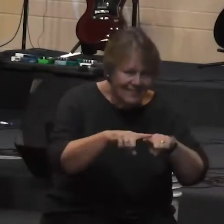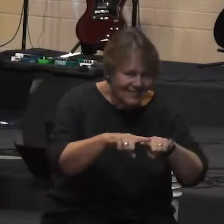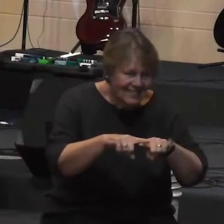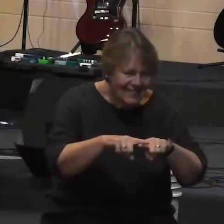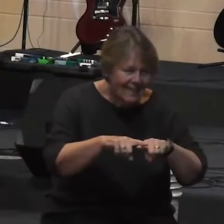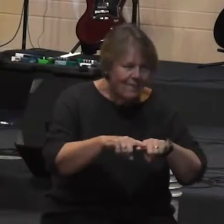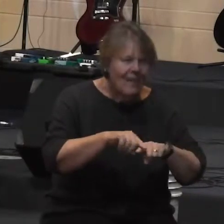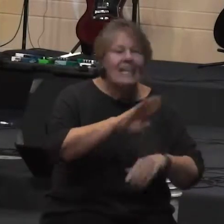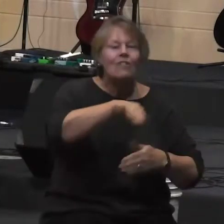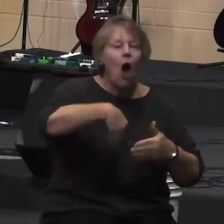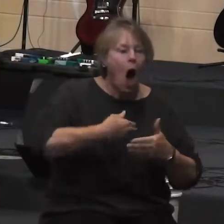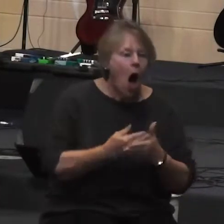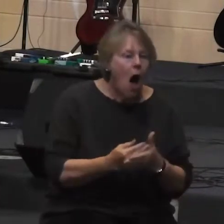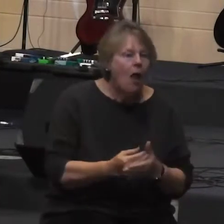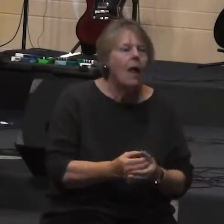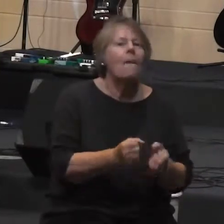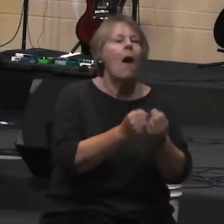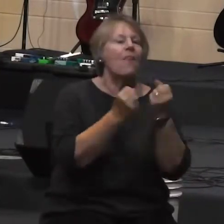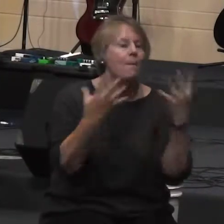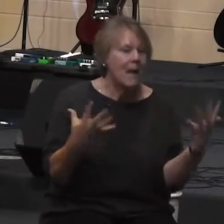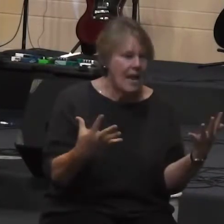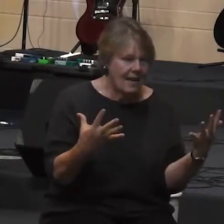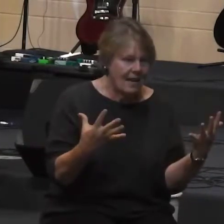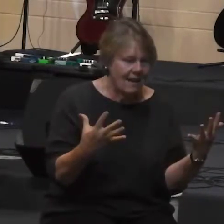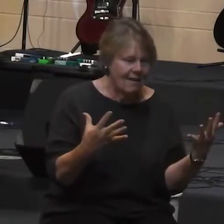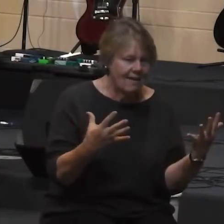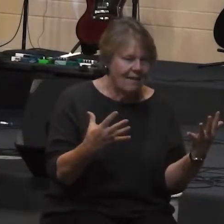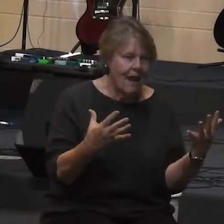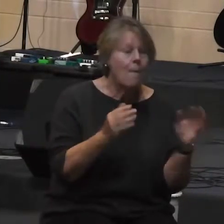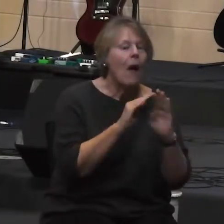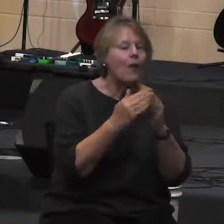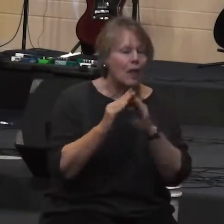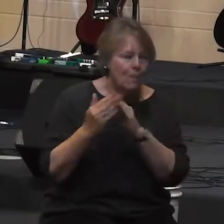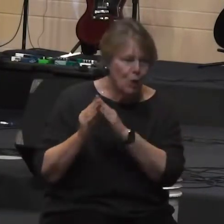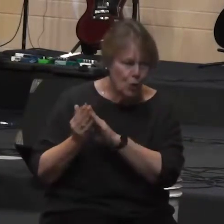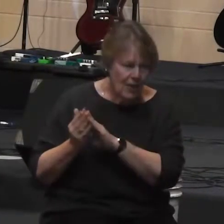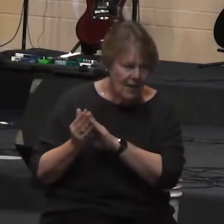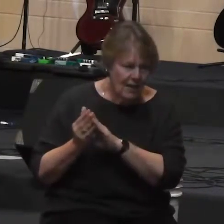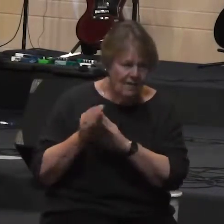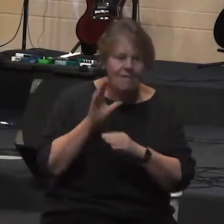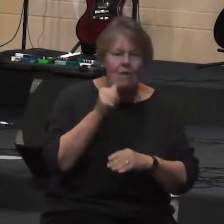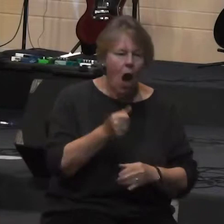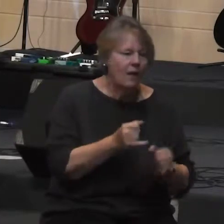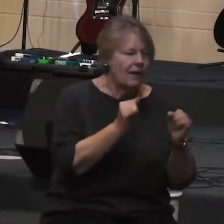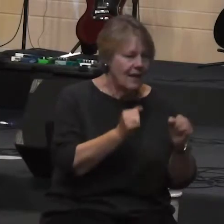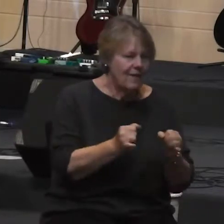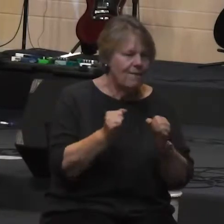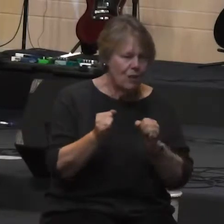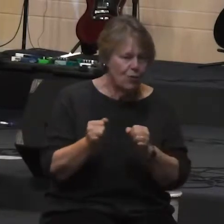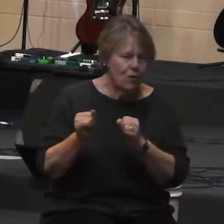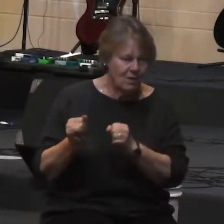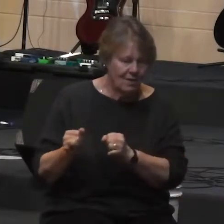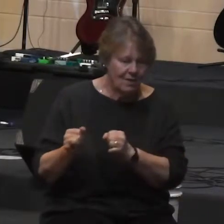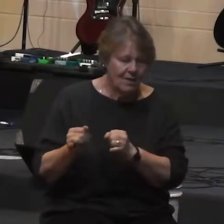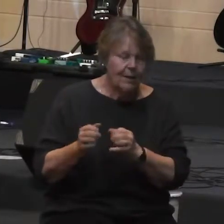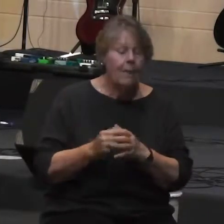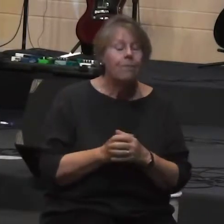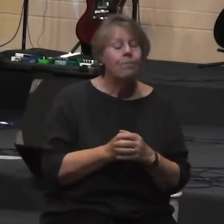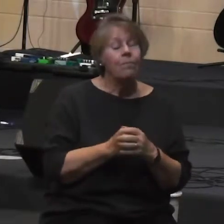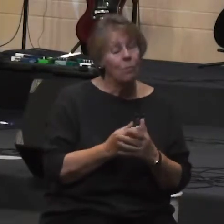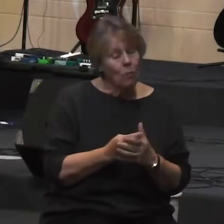is in the plural. It's about the community. Well, turns out that apparently